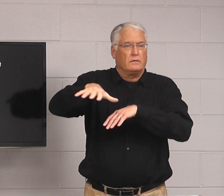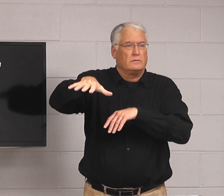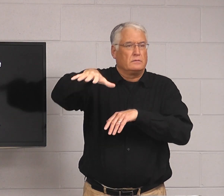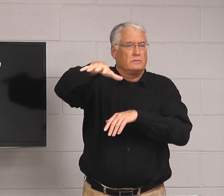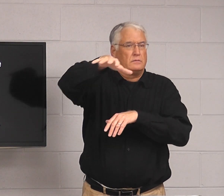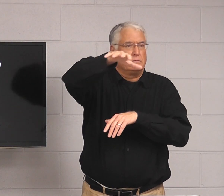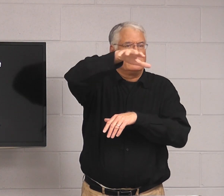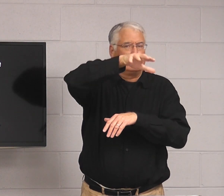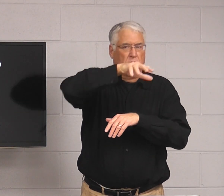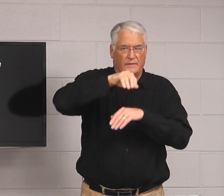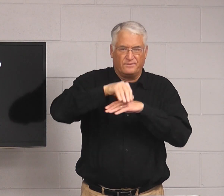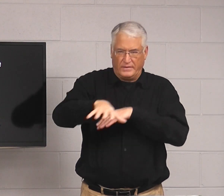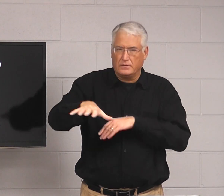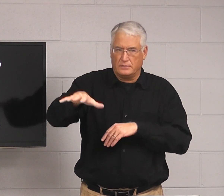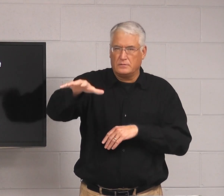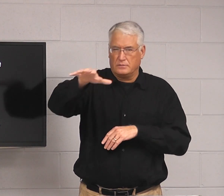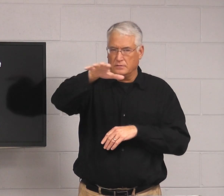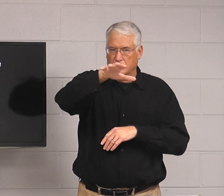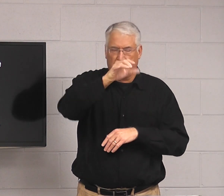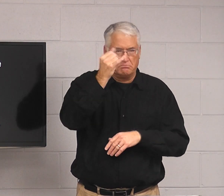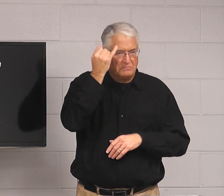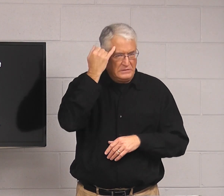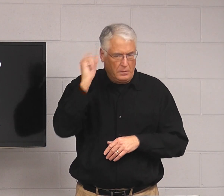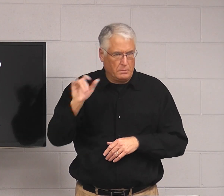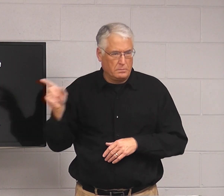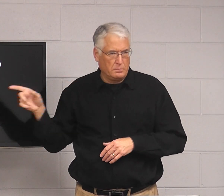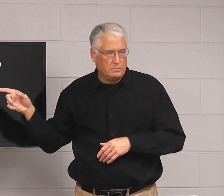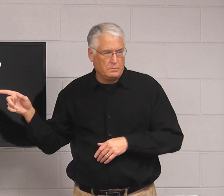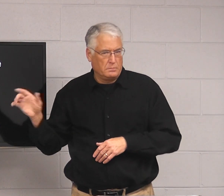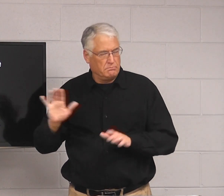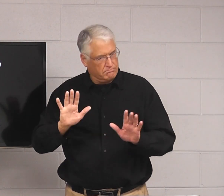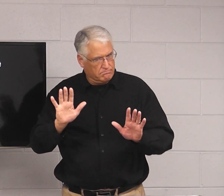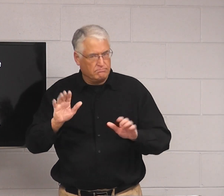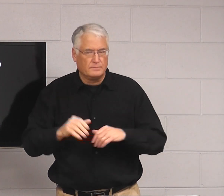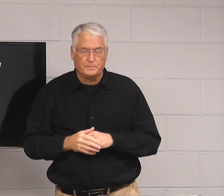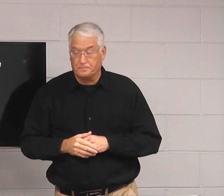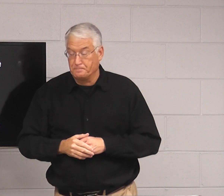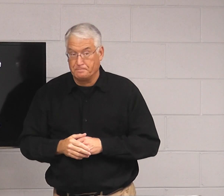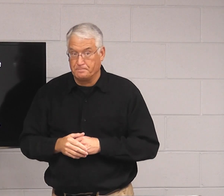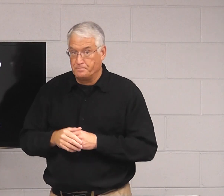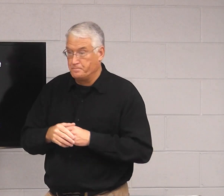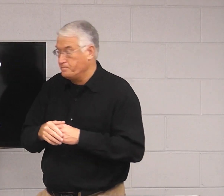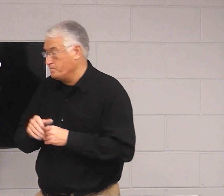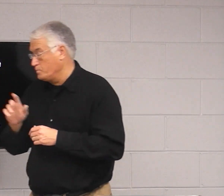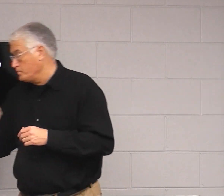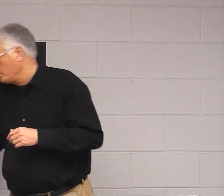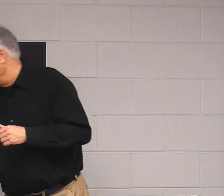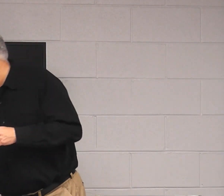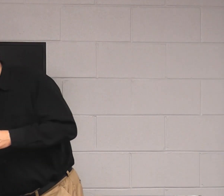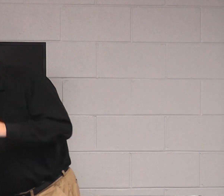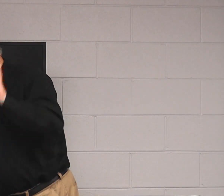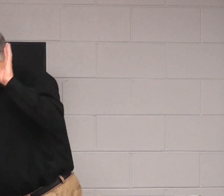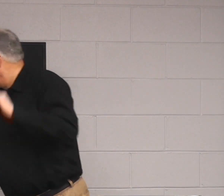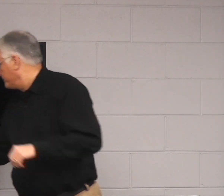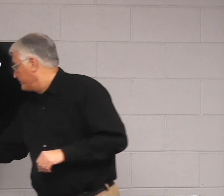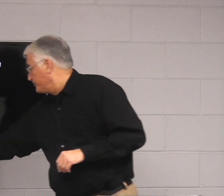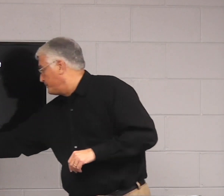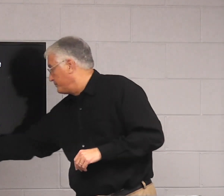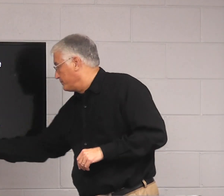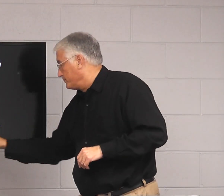permeates, spreads and affects different people. It's kind of the same idea. Oh, and